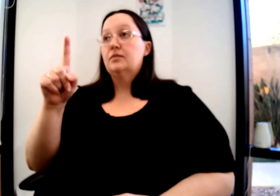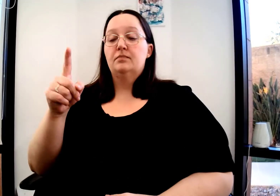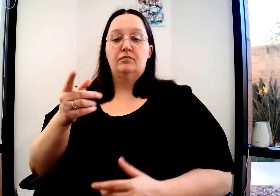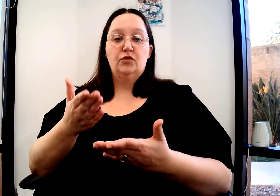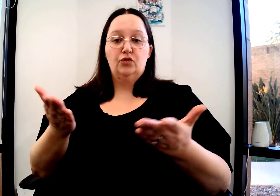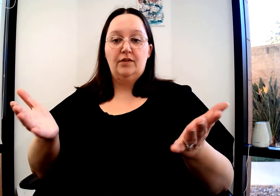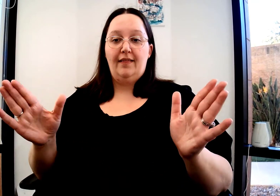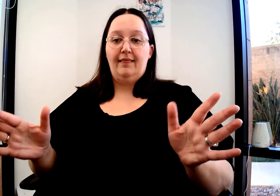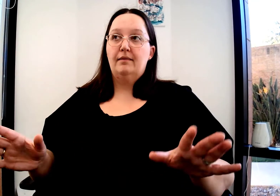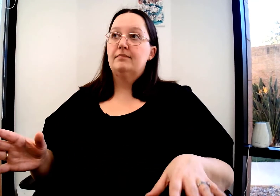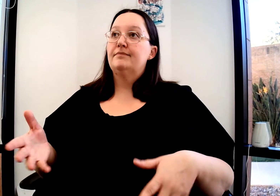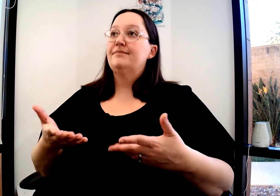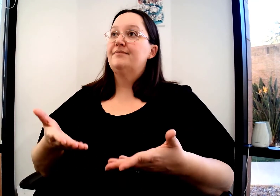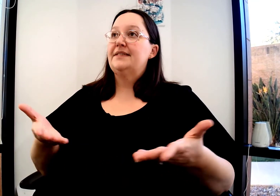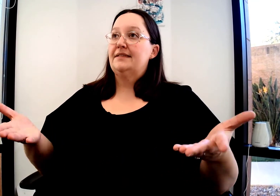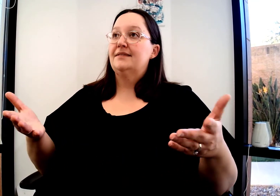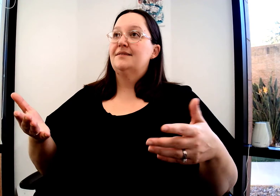Cheap. Four things.